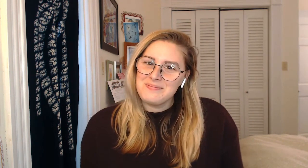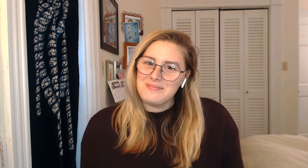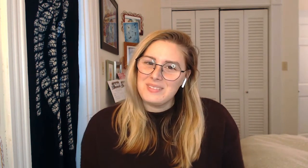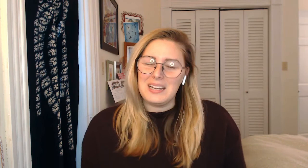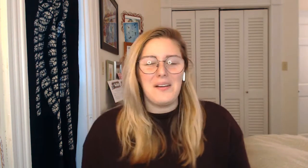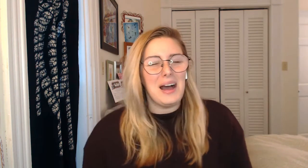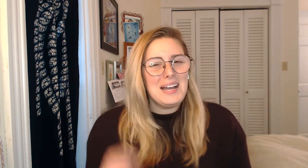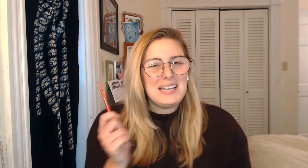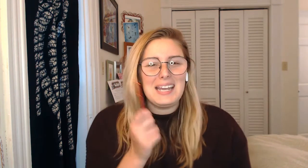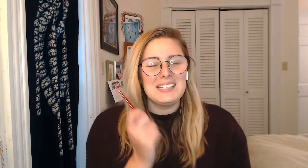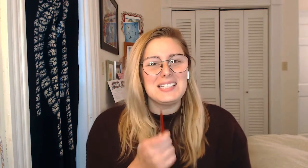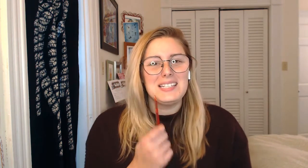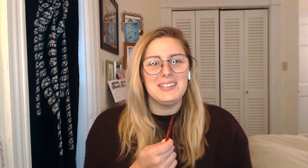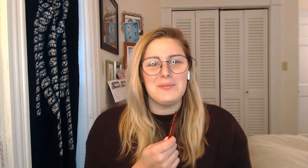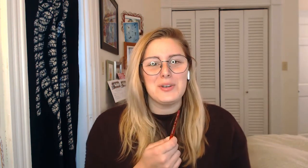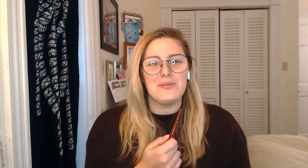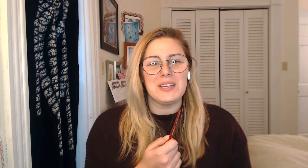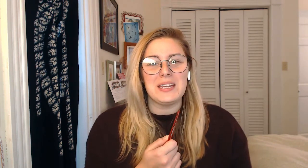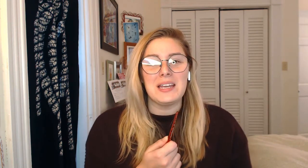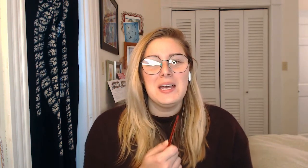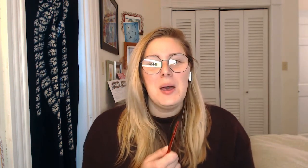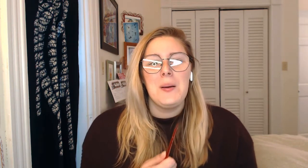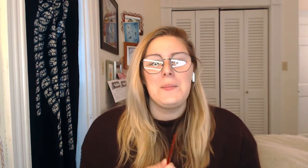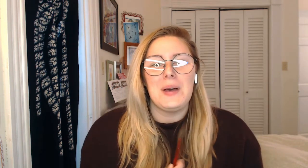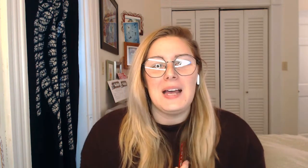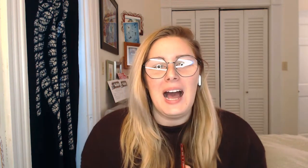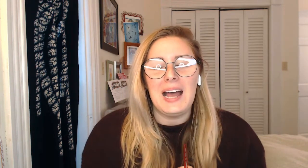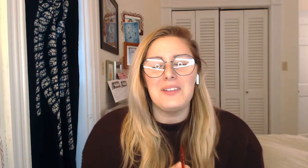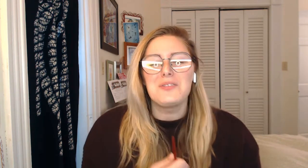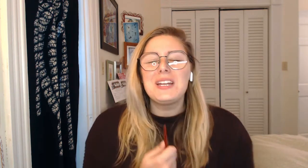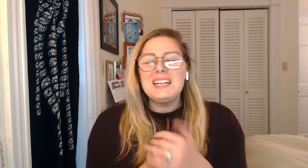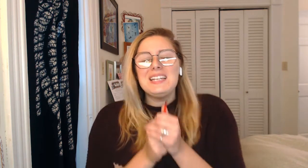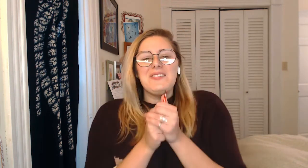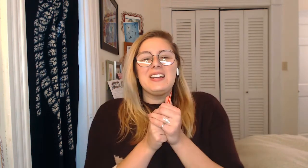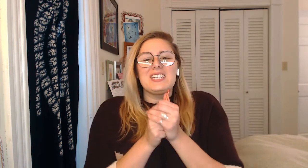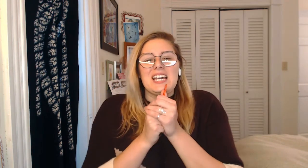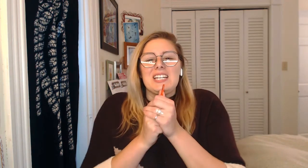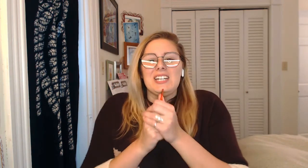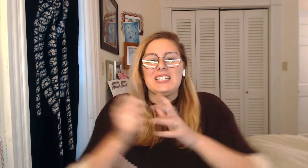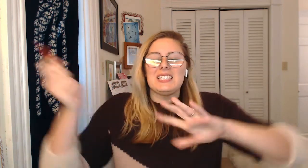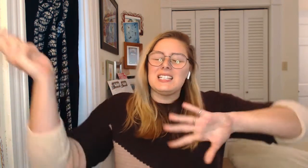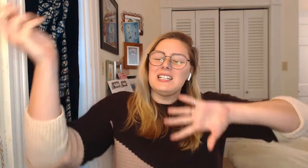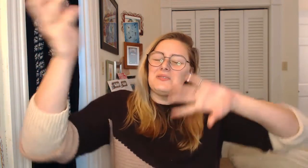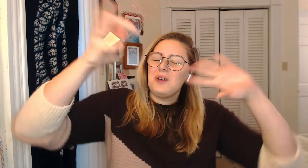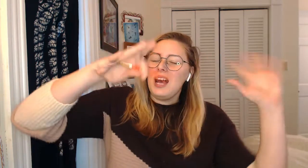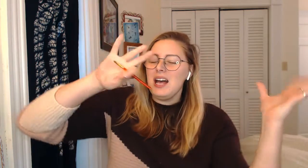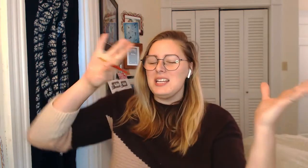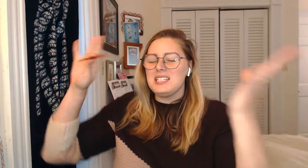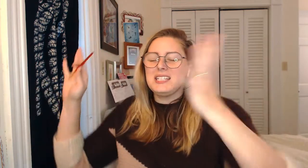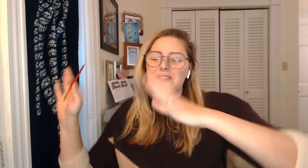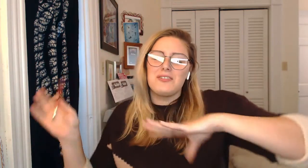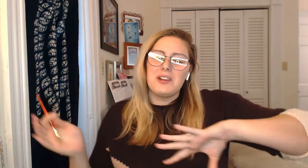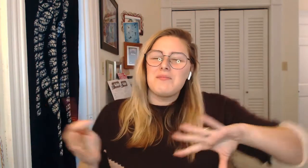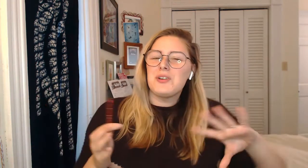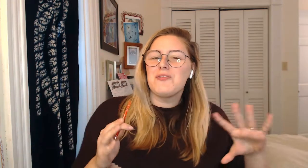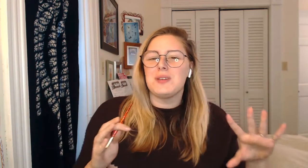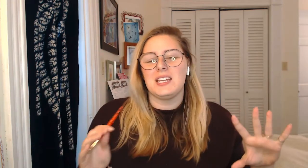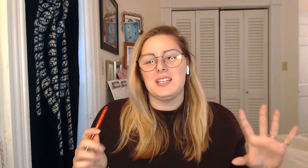Now, I can't see you moving, but I really wish I could to see what different movement that you